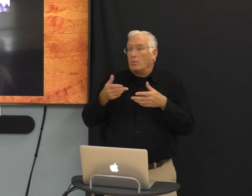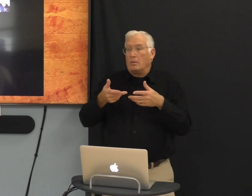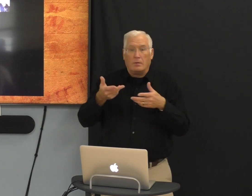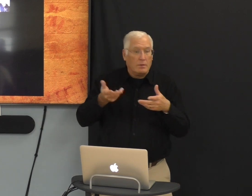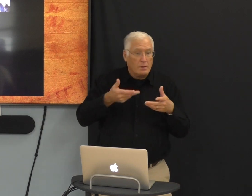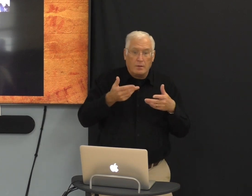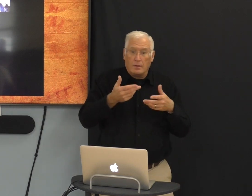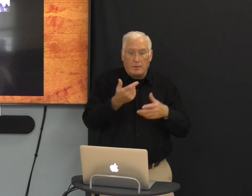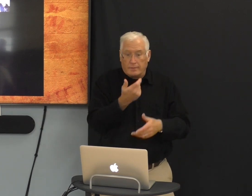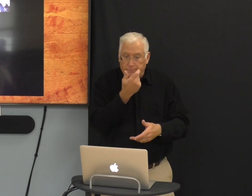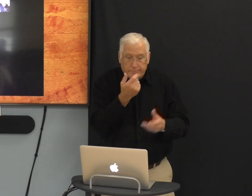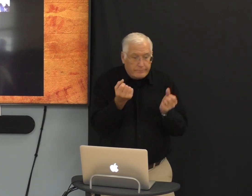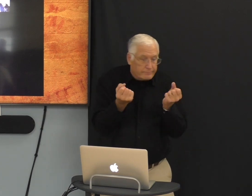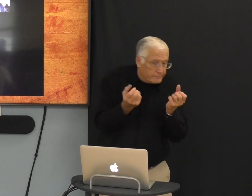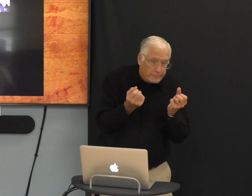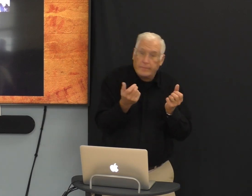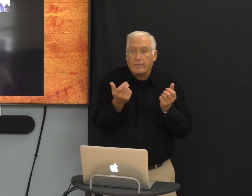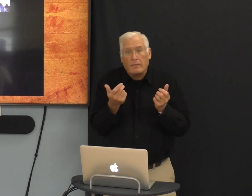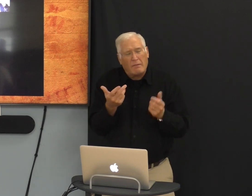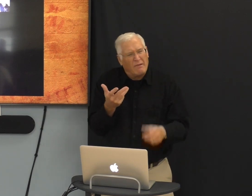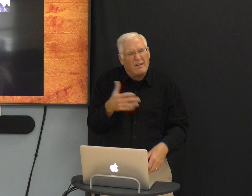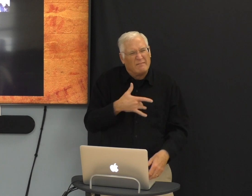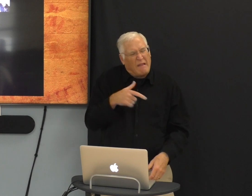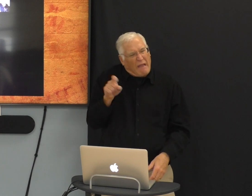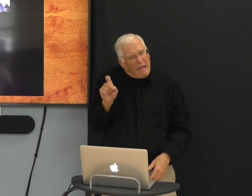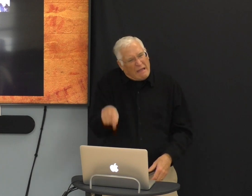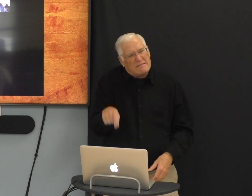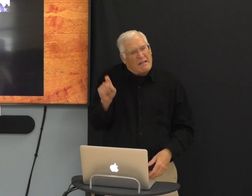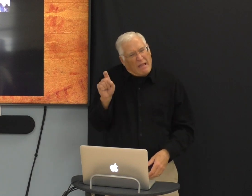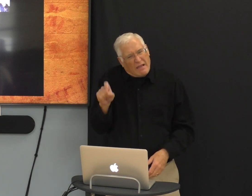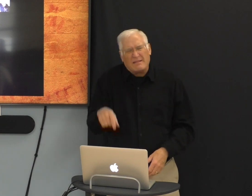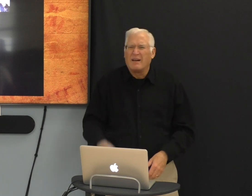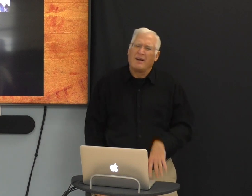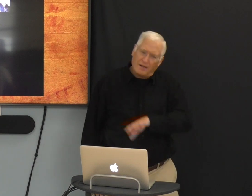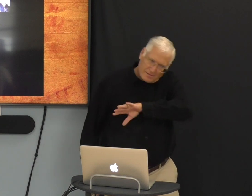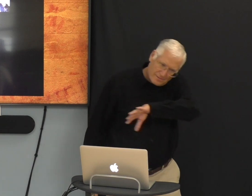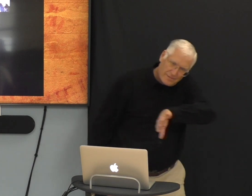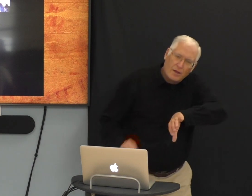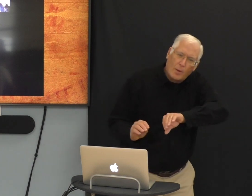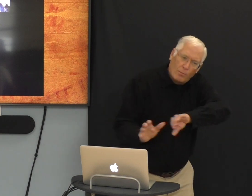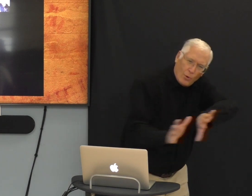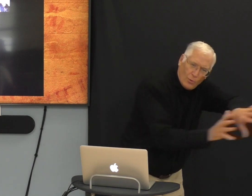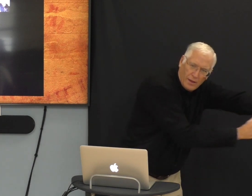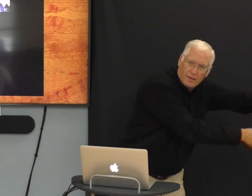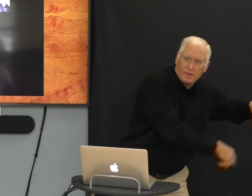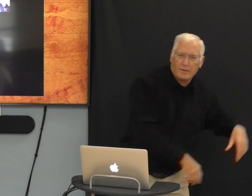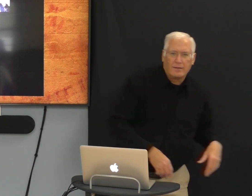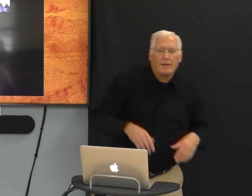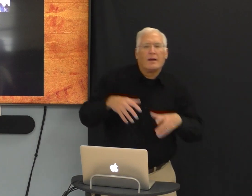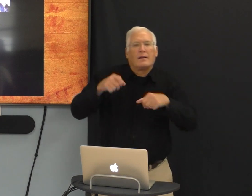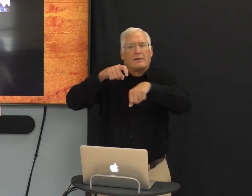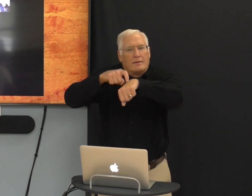Texting. Video phone. FaceTime. You feel like you have to put that to the side.